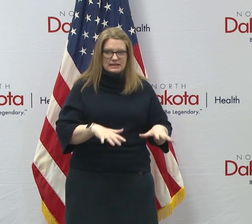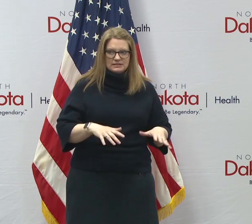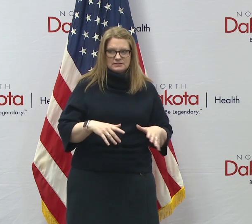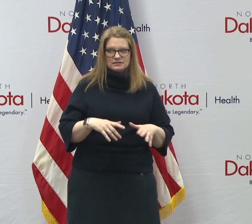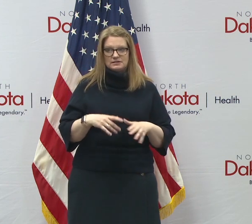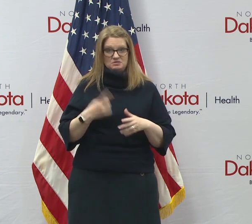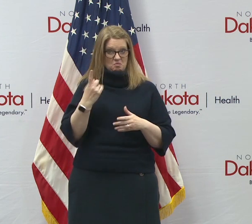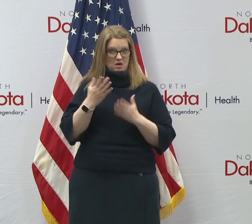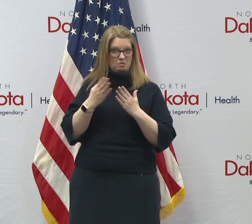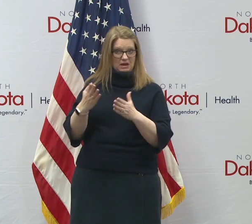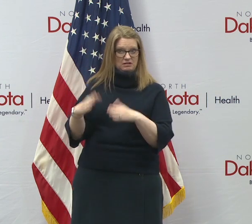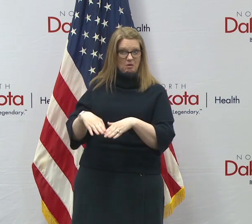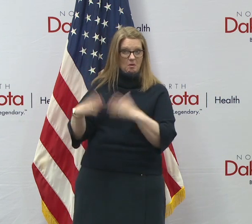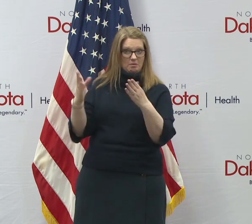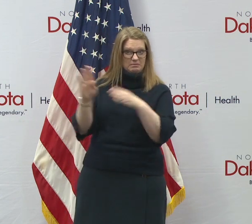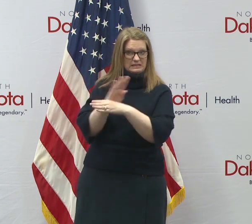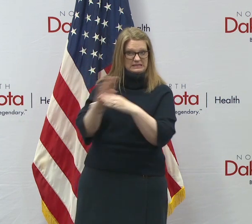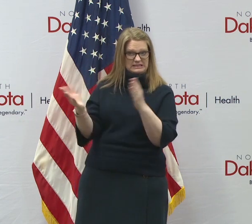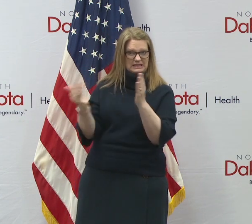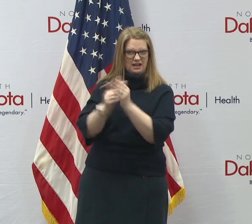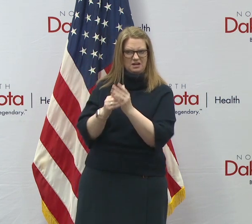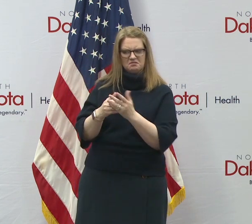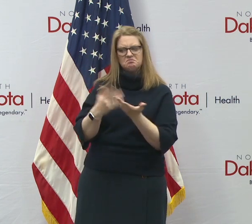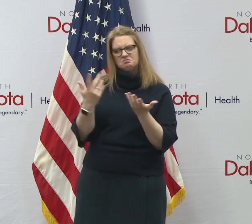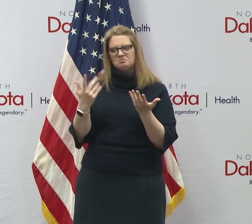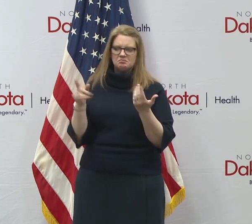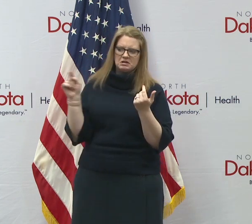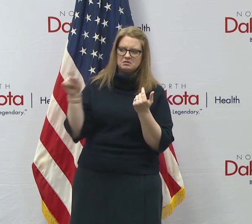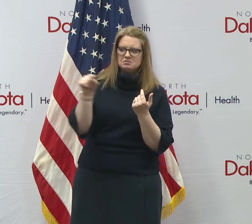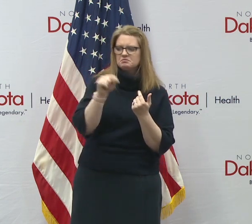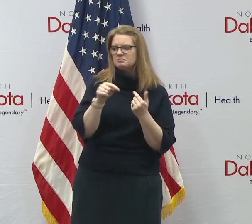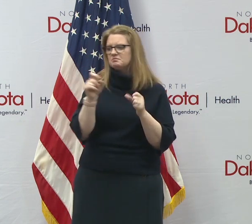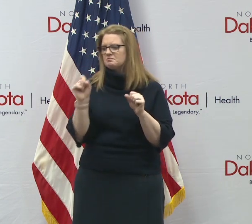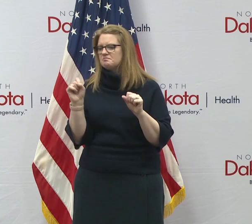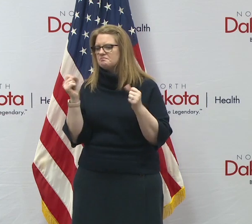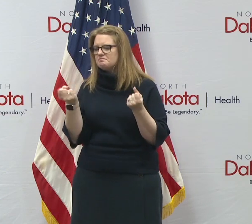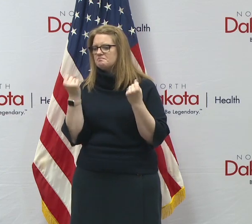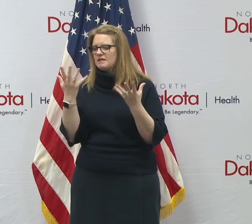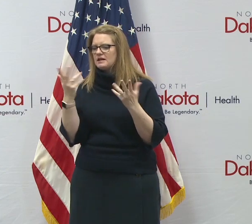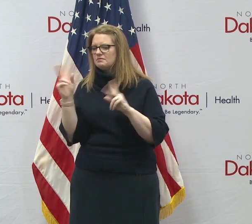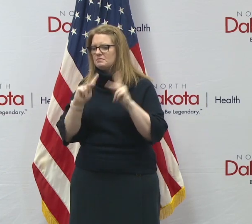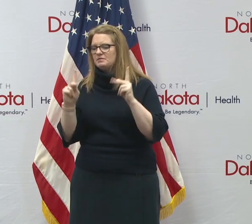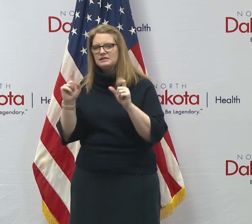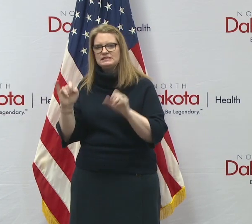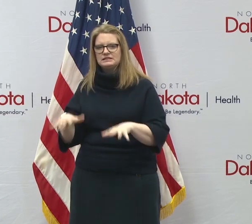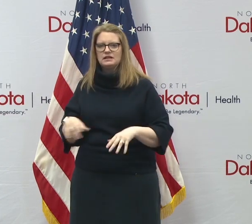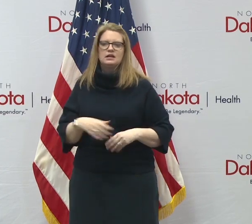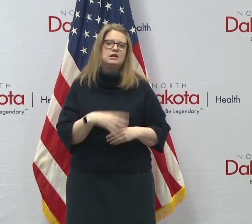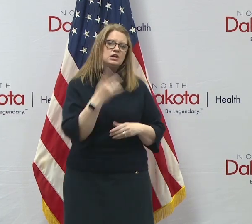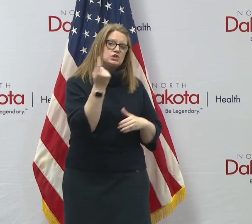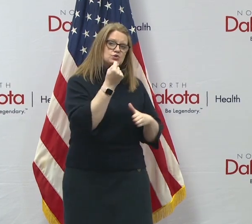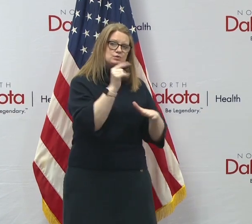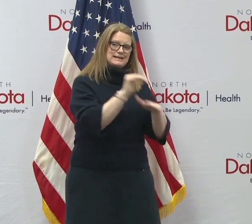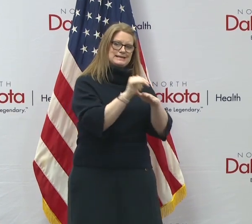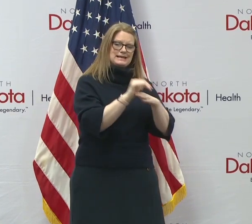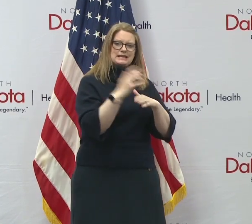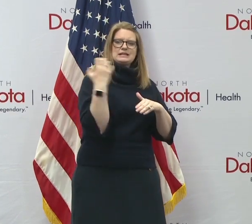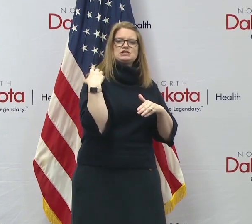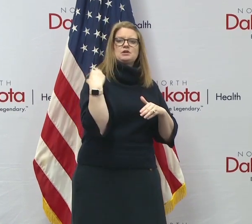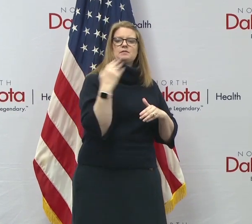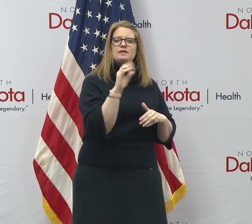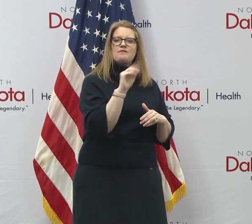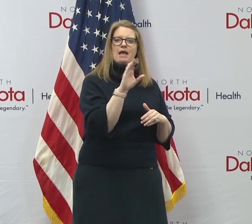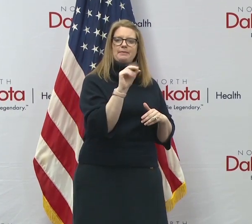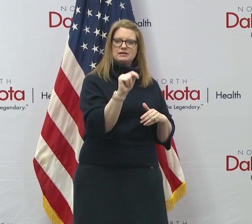businesses if a lot of people are testing? Well, yes, I had a chance to talk on Tuesday night, uh, to the chairman of Abbott